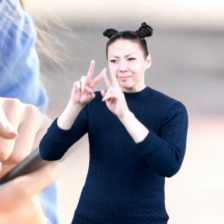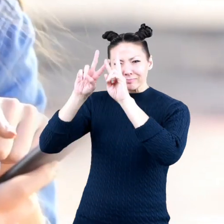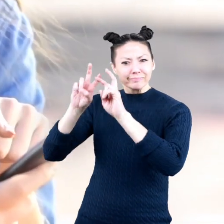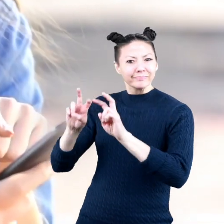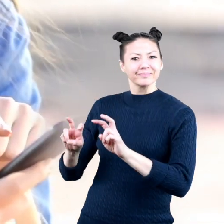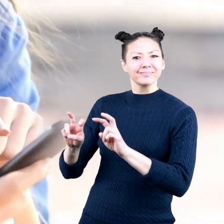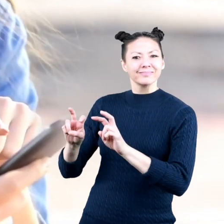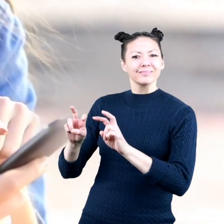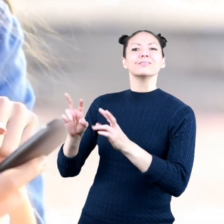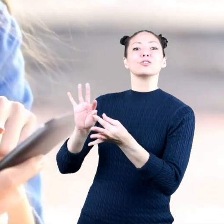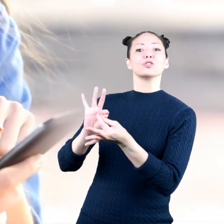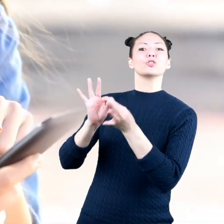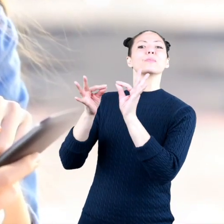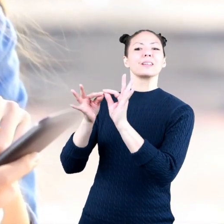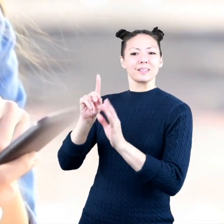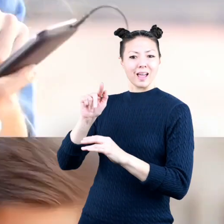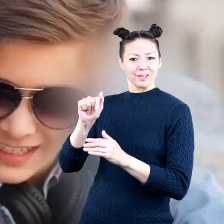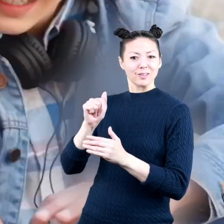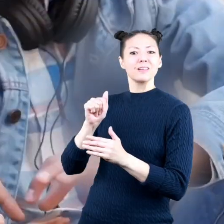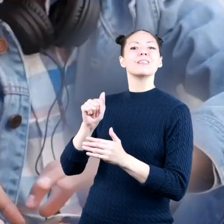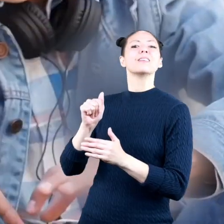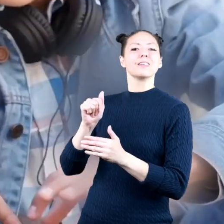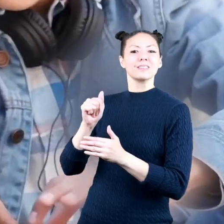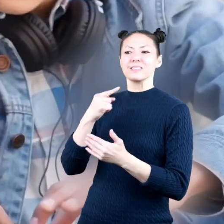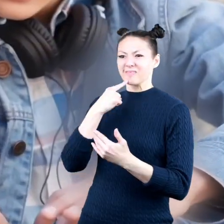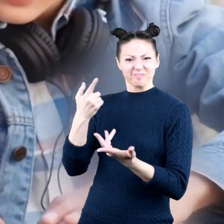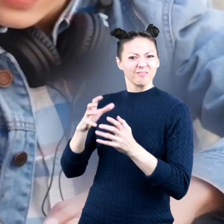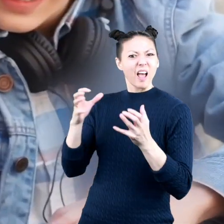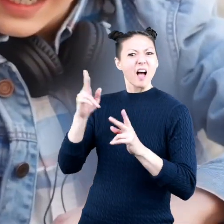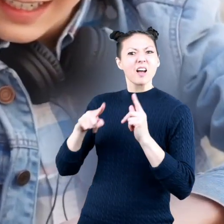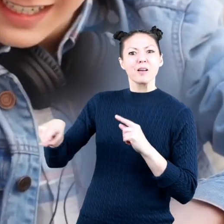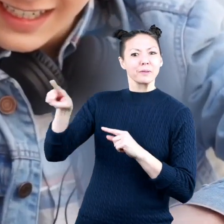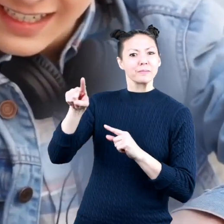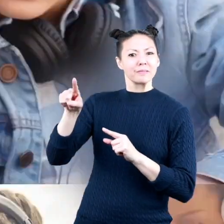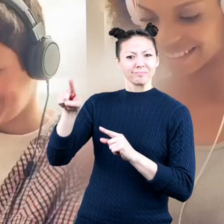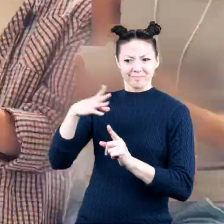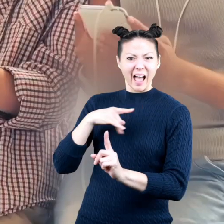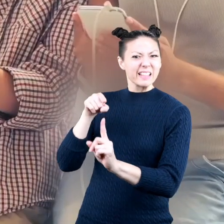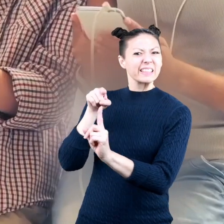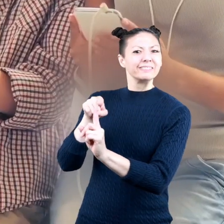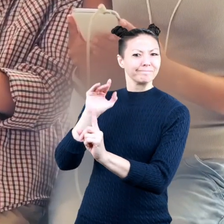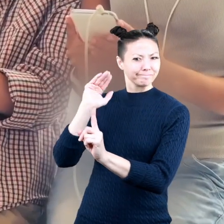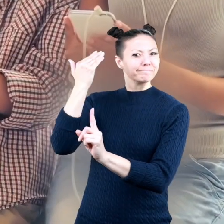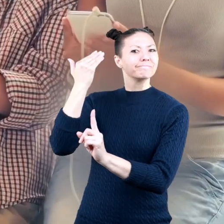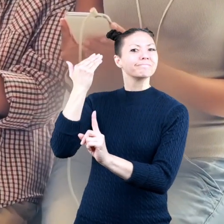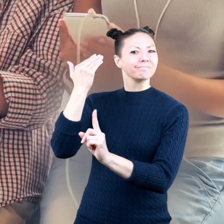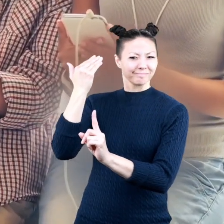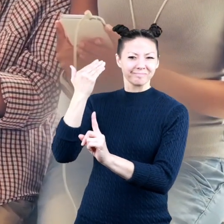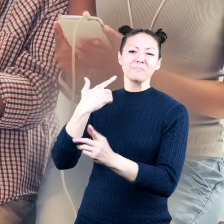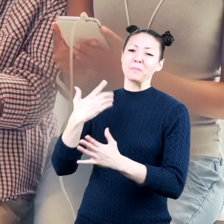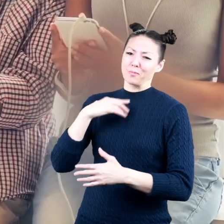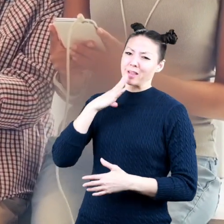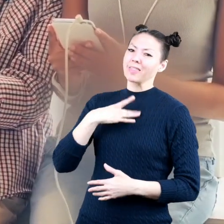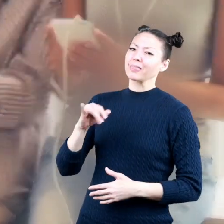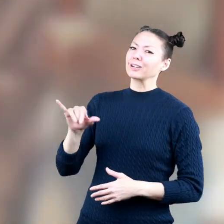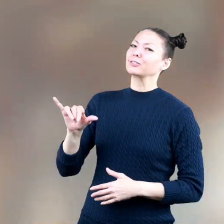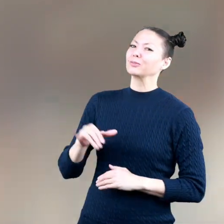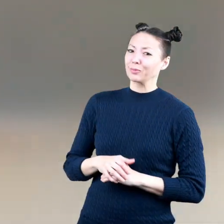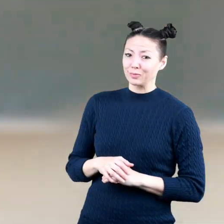you may have interpreted the data as well by saying a lot of other people like this so I will probably like it too there are